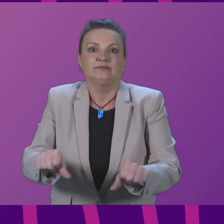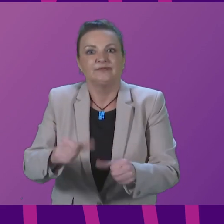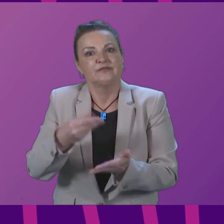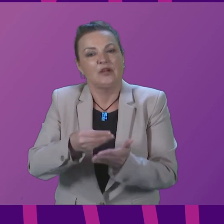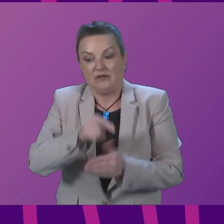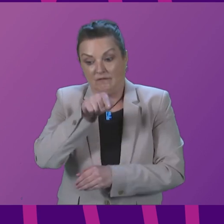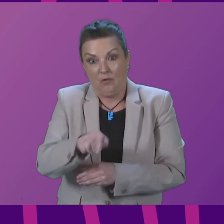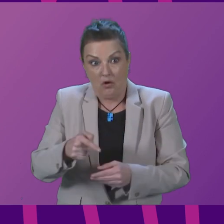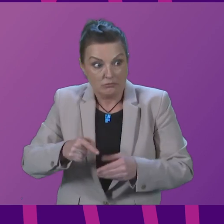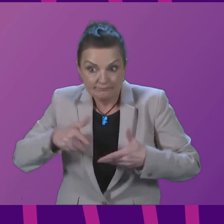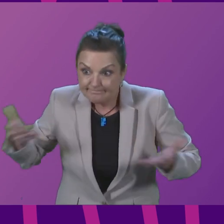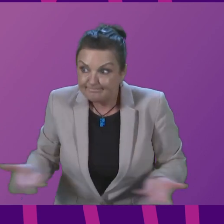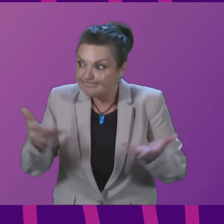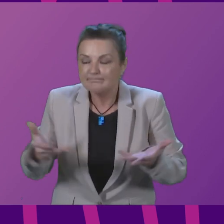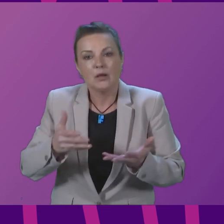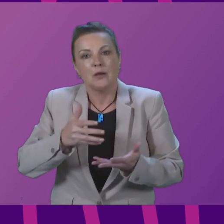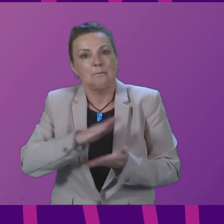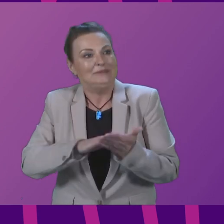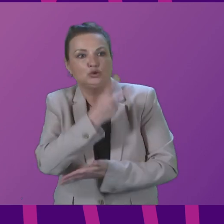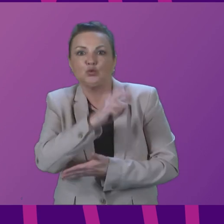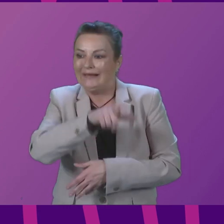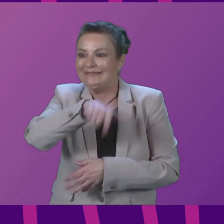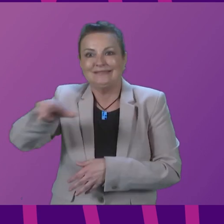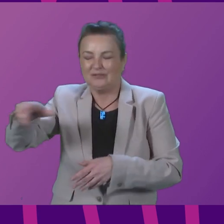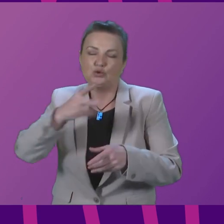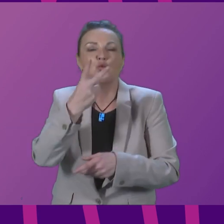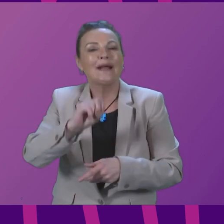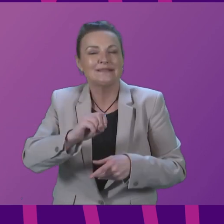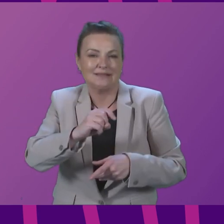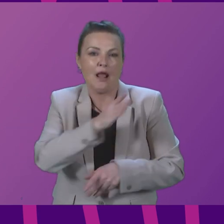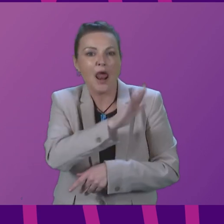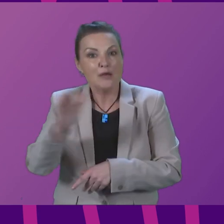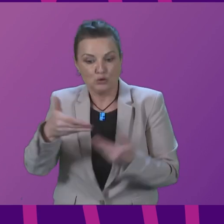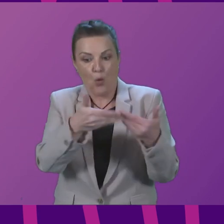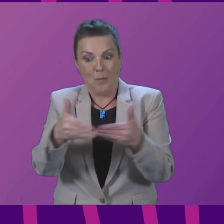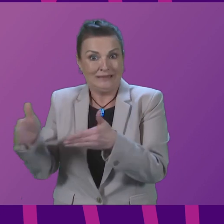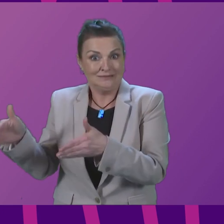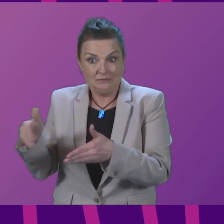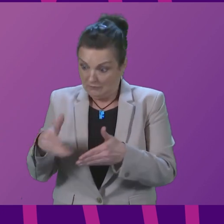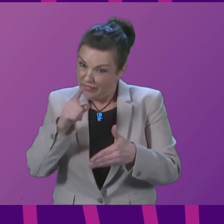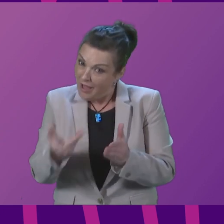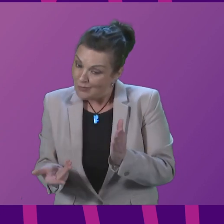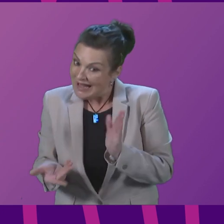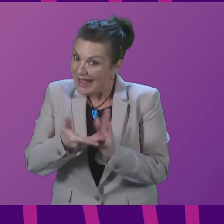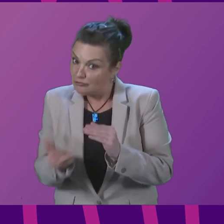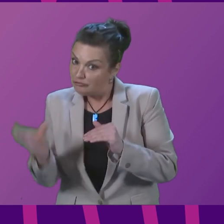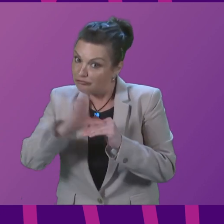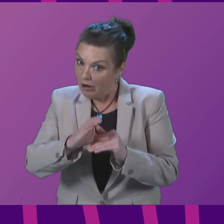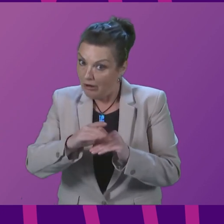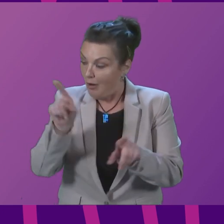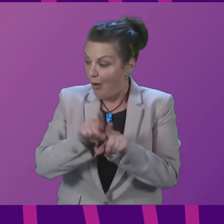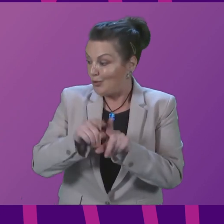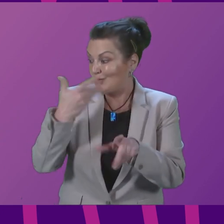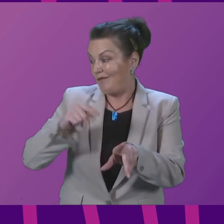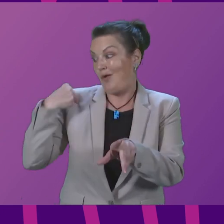to remain open and tackle the attainment gap and that is over and above the money invested since 2017 through the School Library Improvement